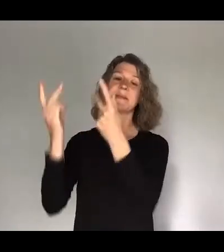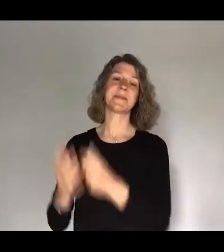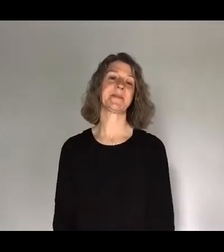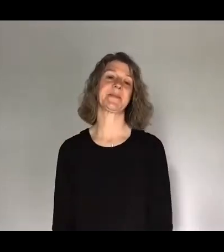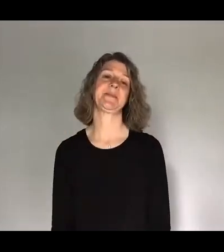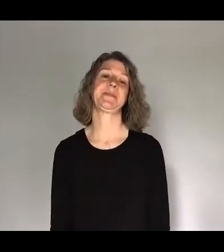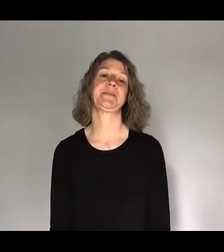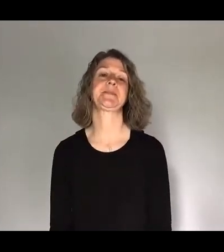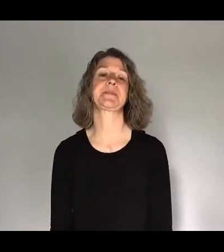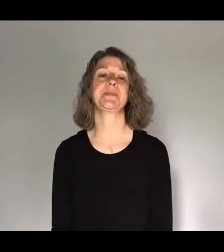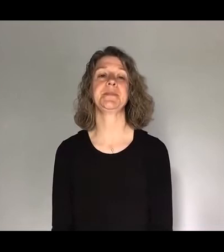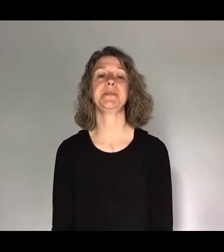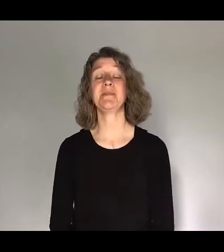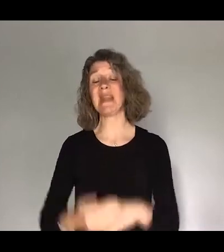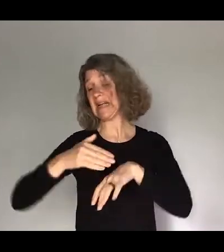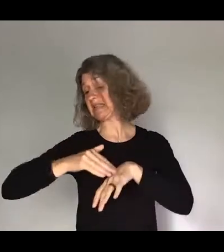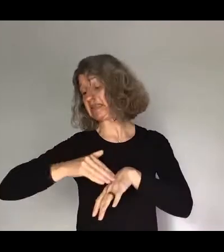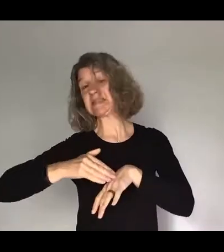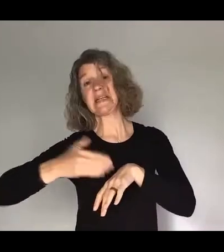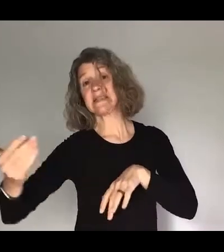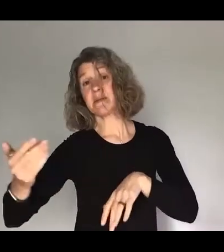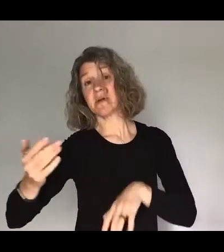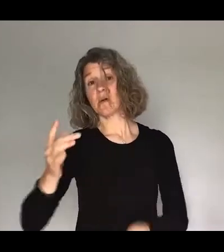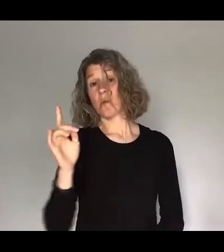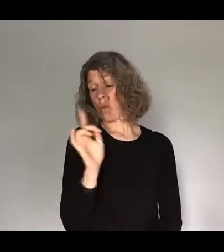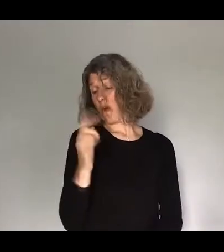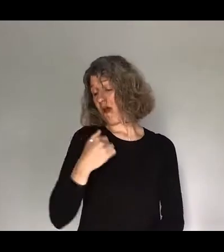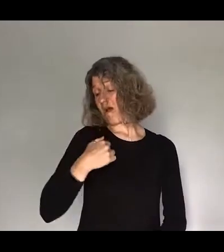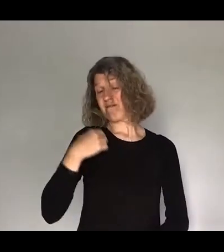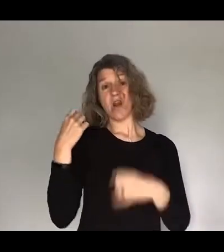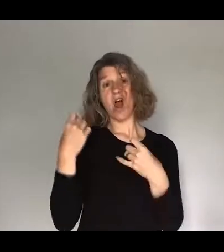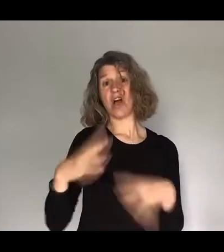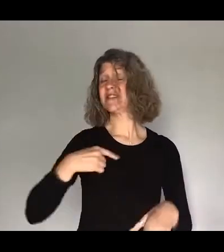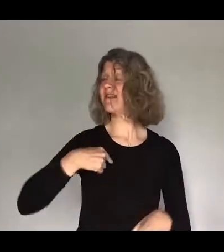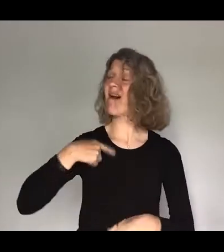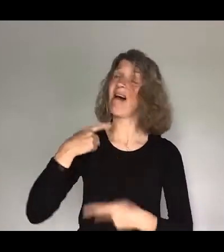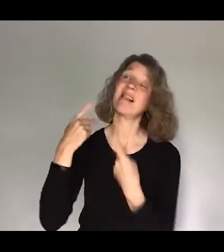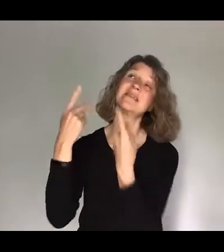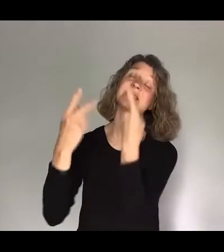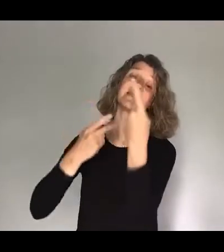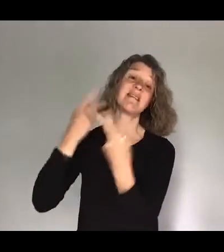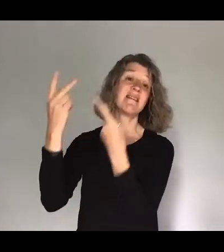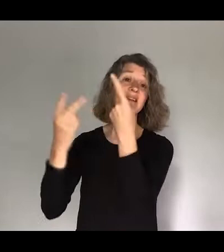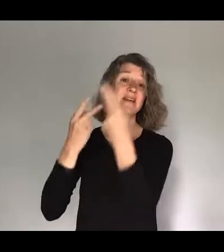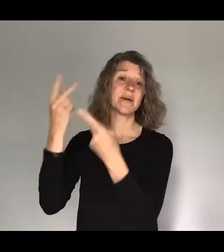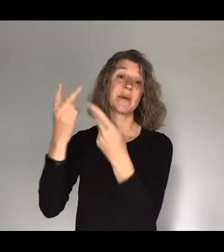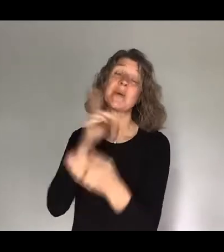No matter what I've lost, I'll sing To bless Your